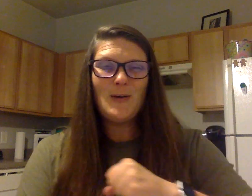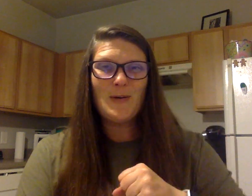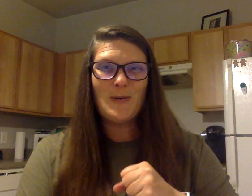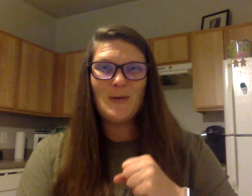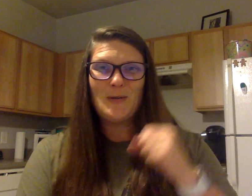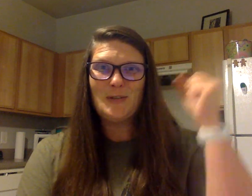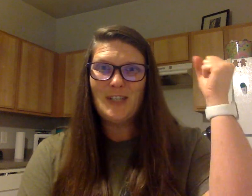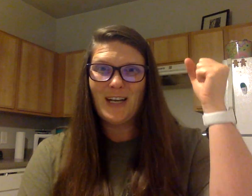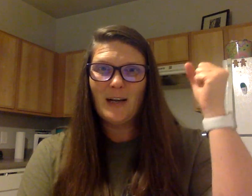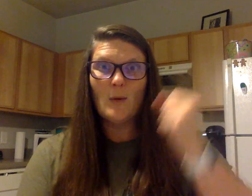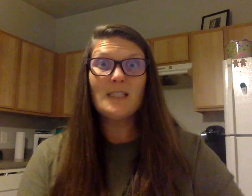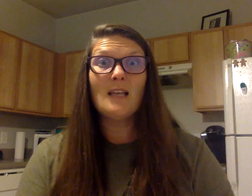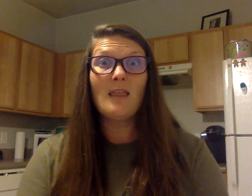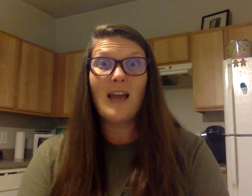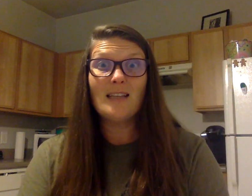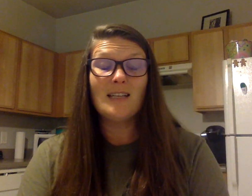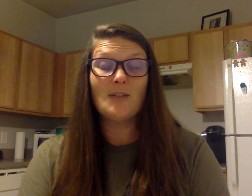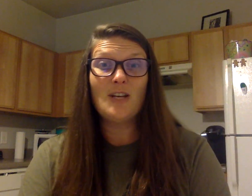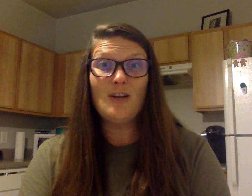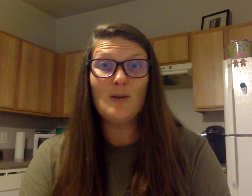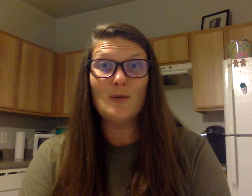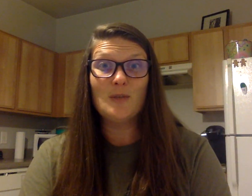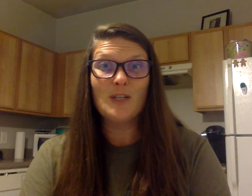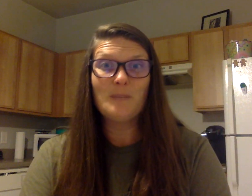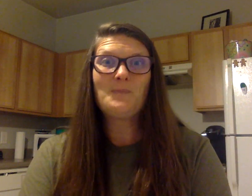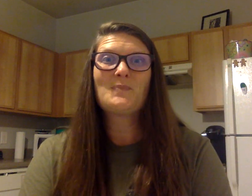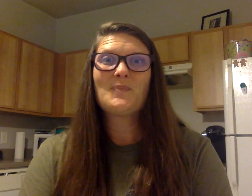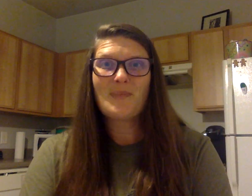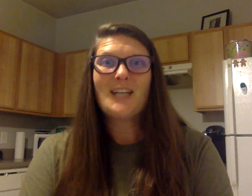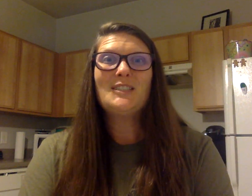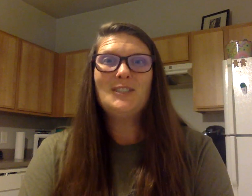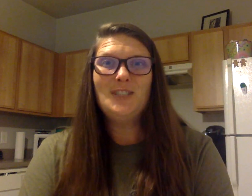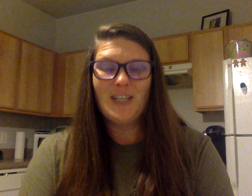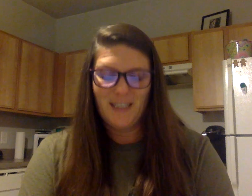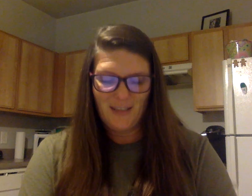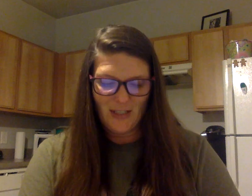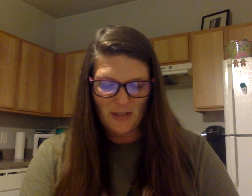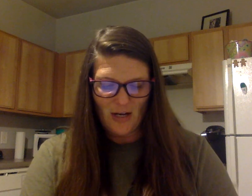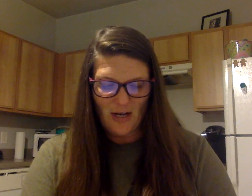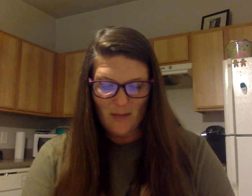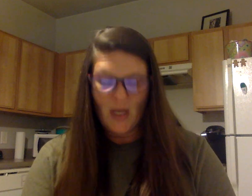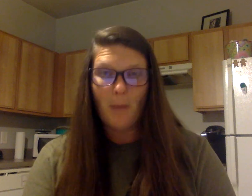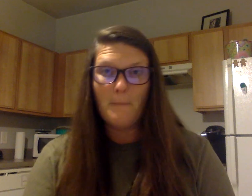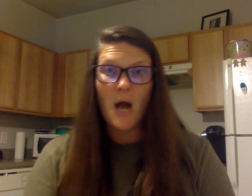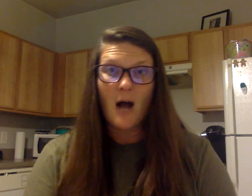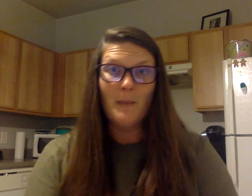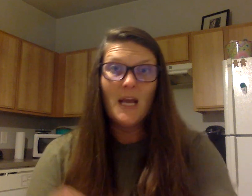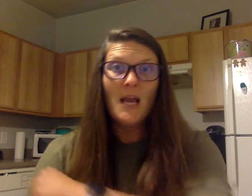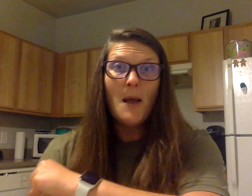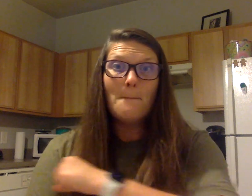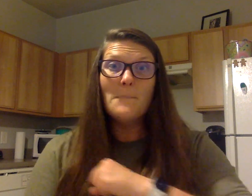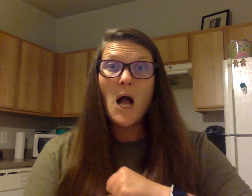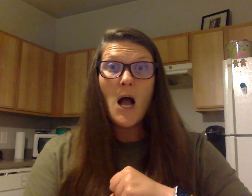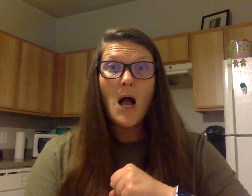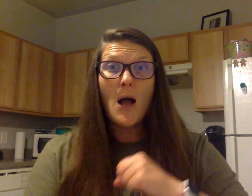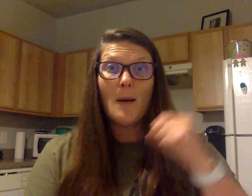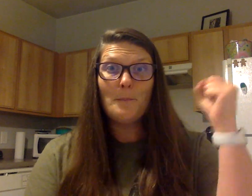Huge. What's the last sound in huge? J. Good job. Mom. Mom.